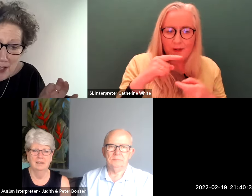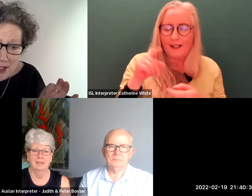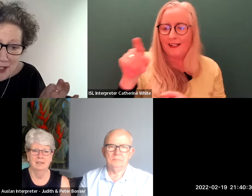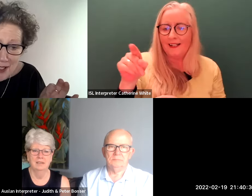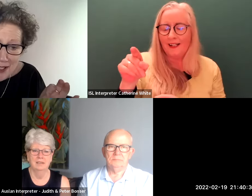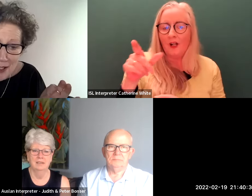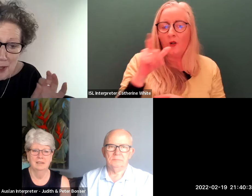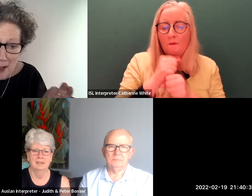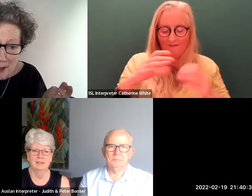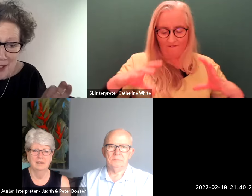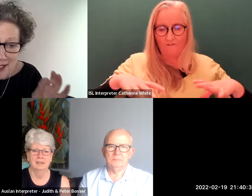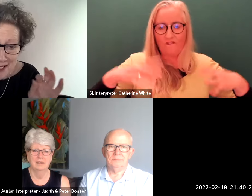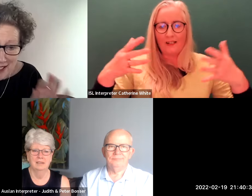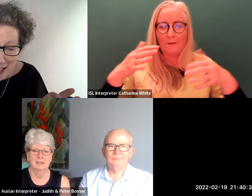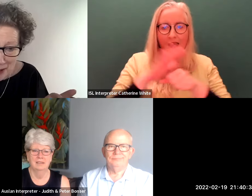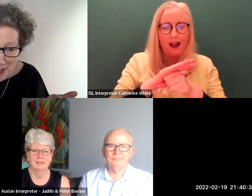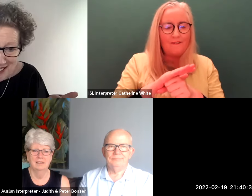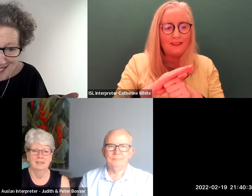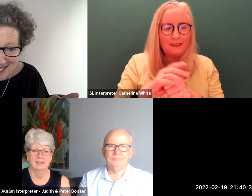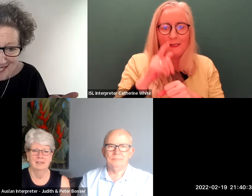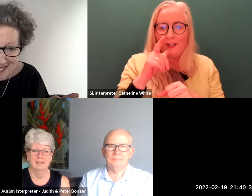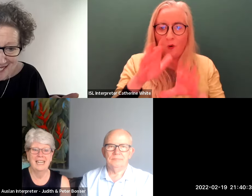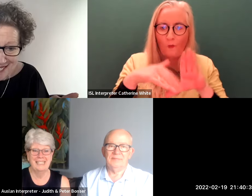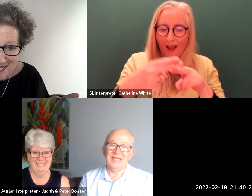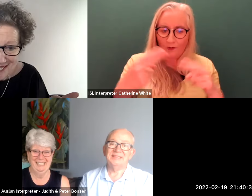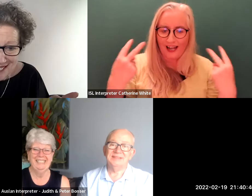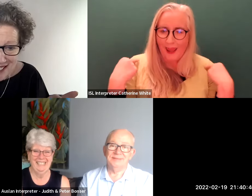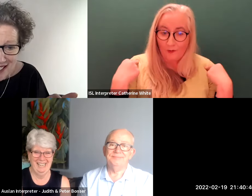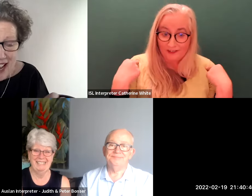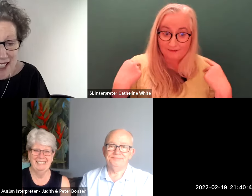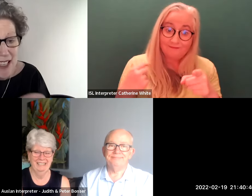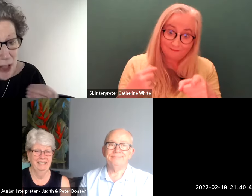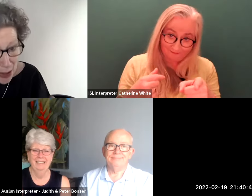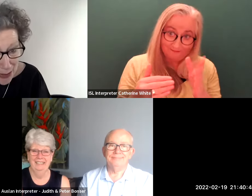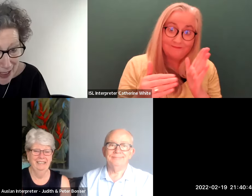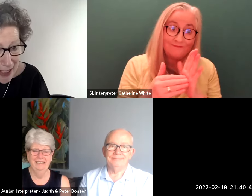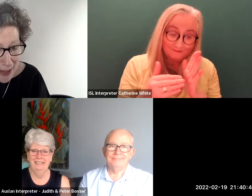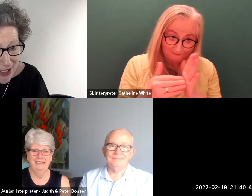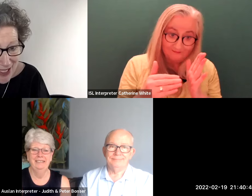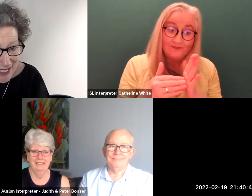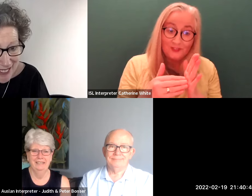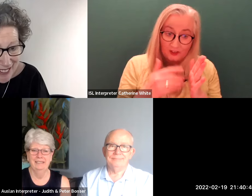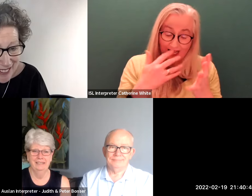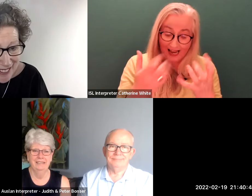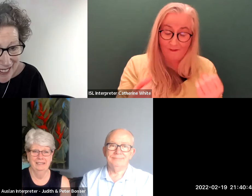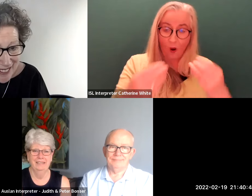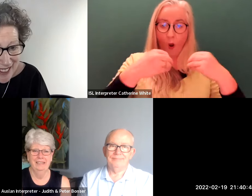of speech without language yes yes that's in your own language